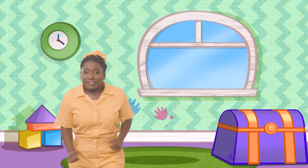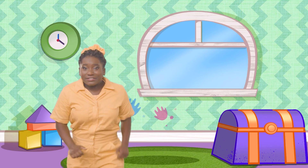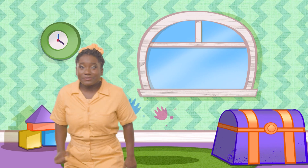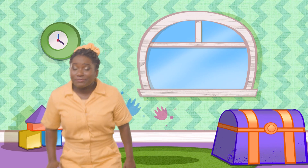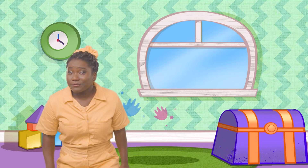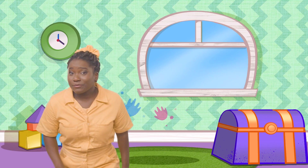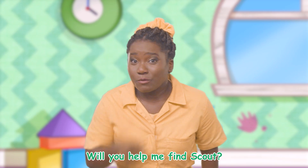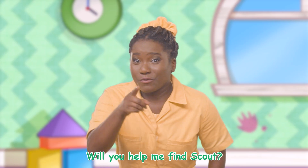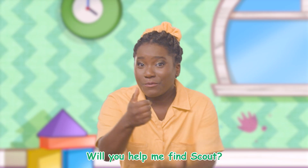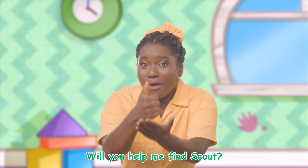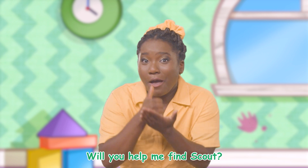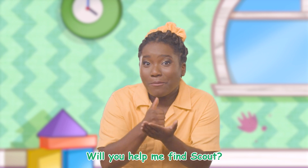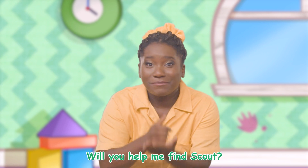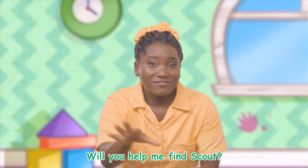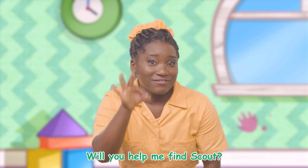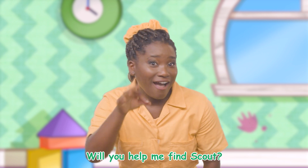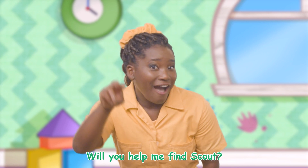Will you help me find Scout?